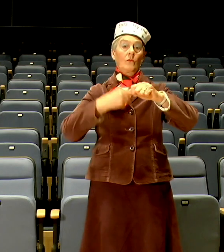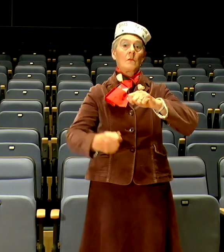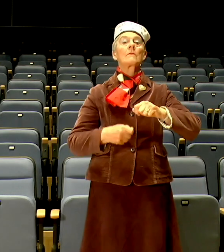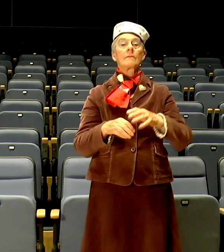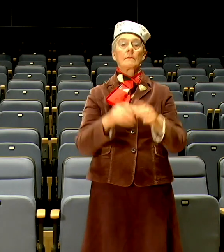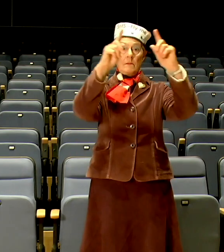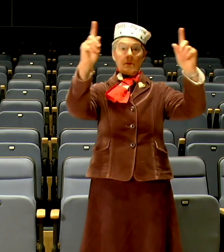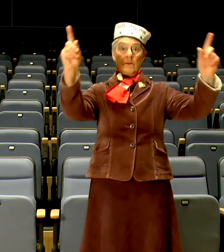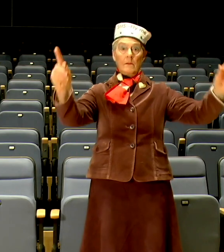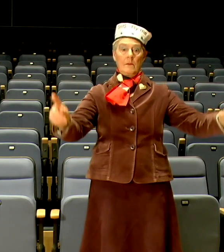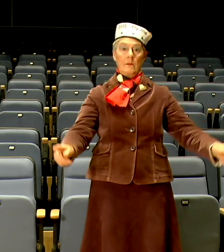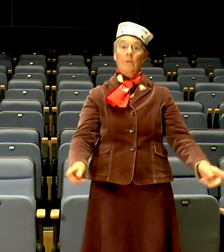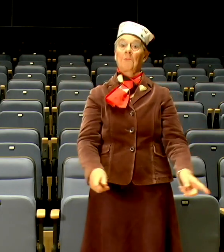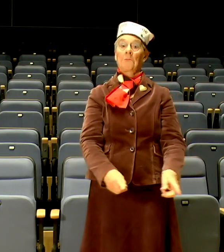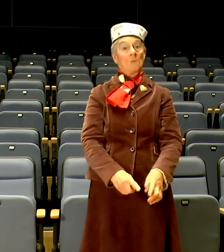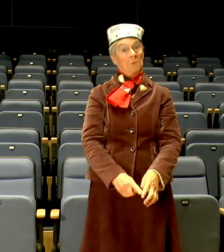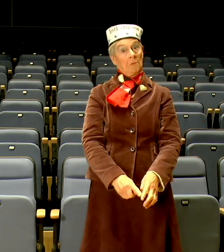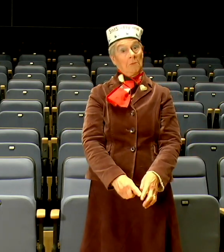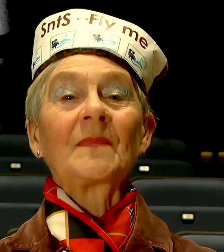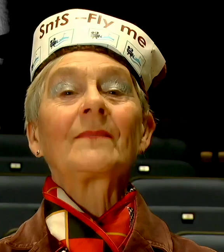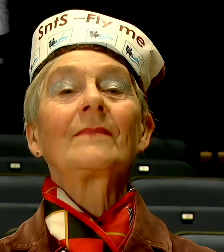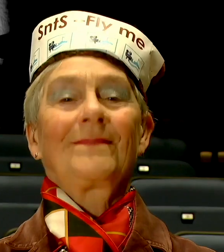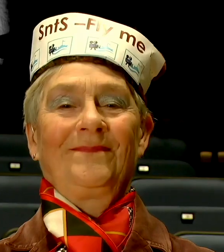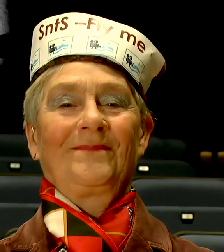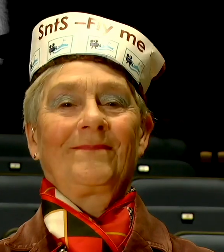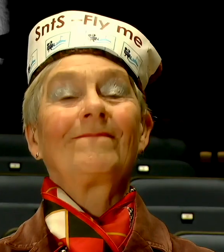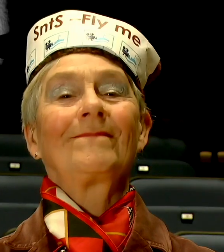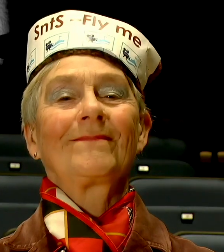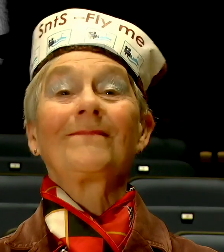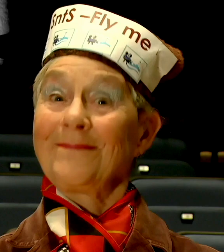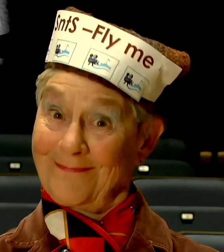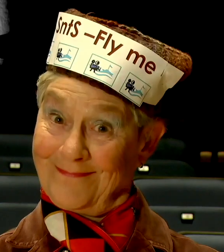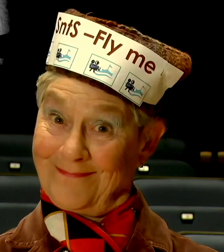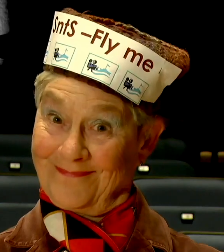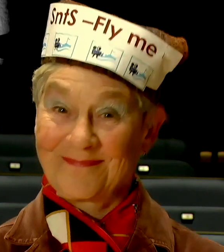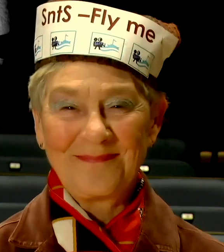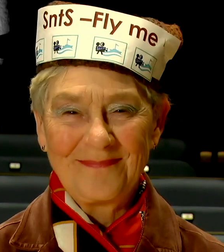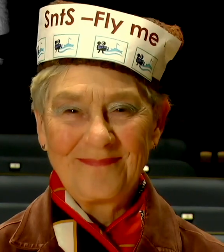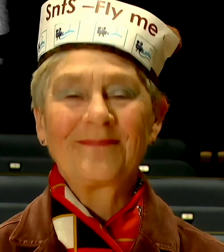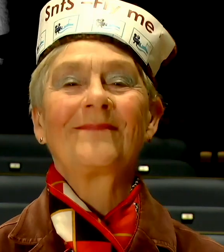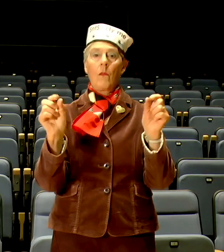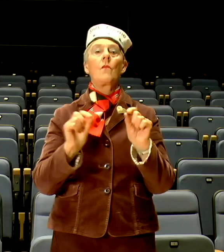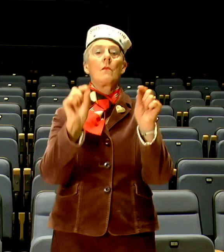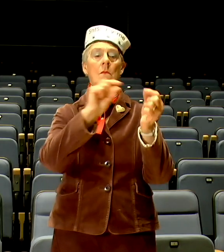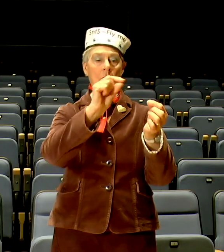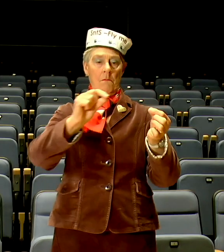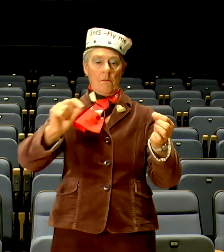at 16.9 ratio by a 2k barcode projection facility. Before this